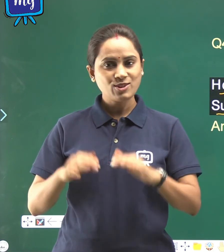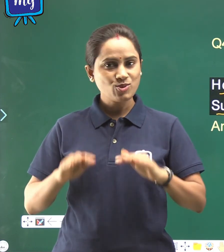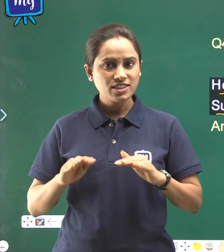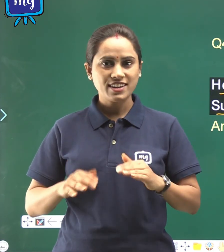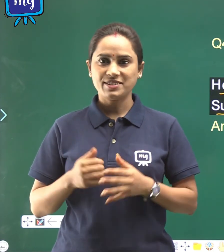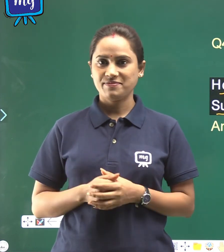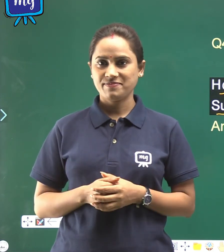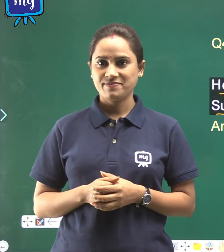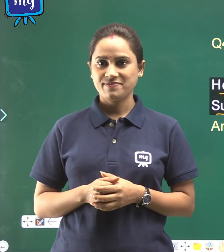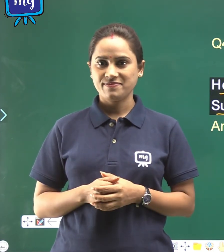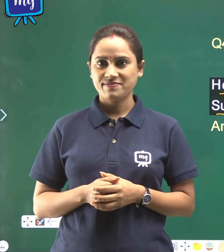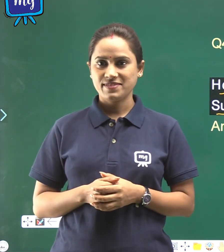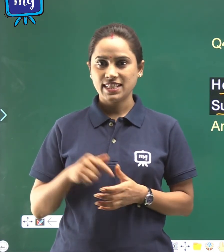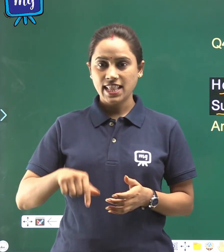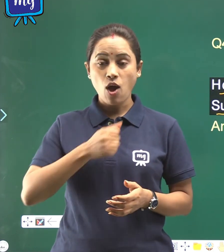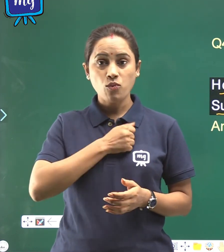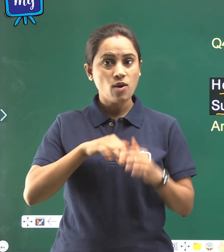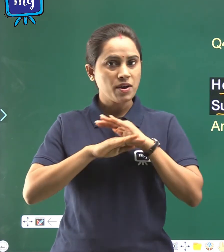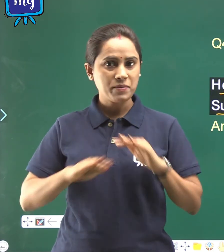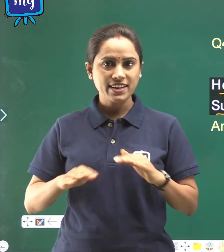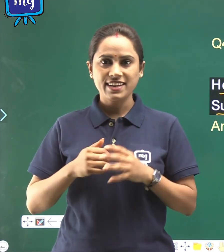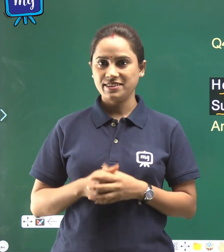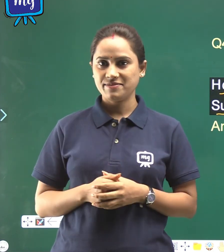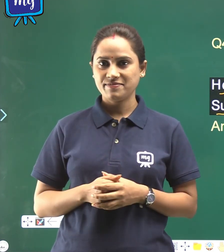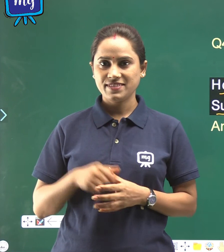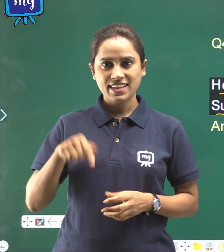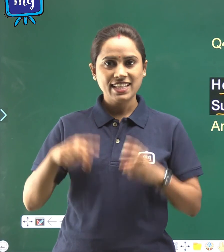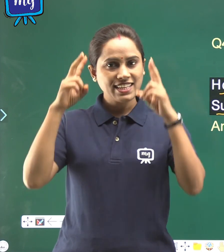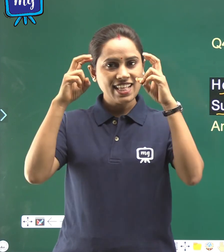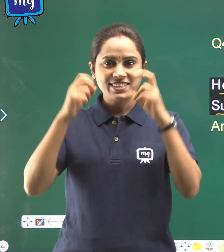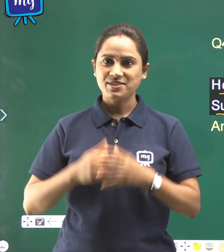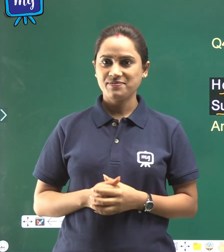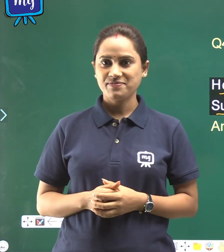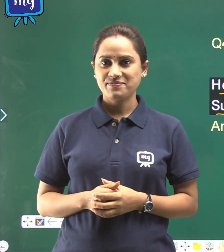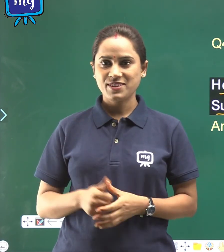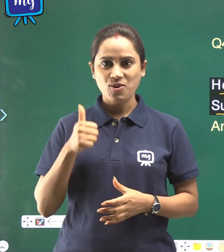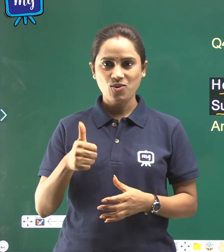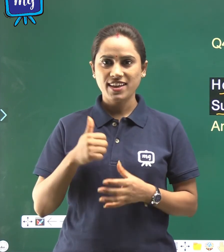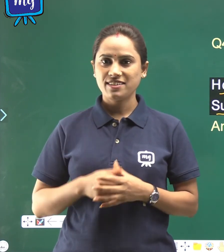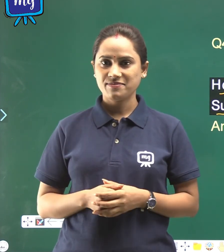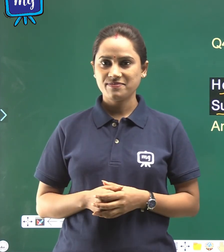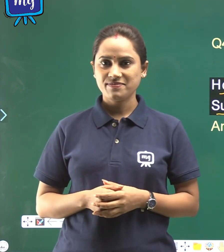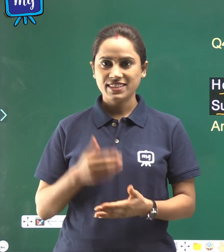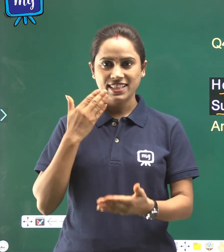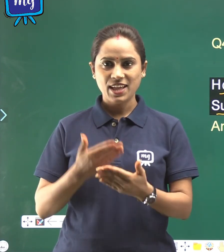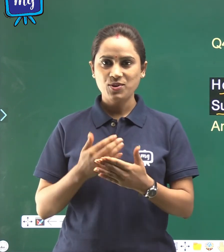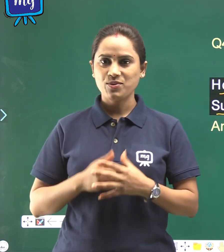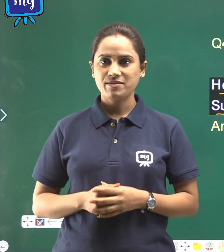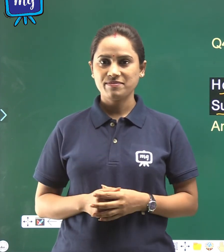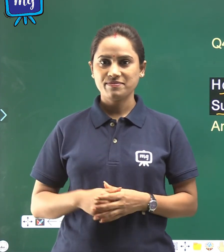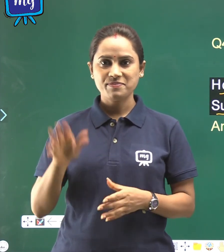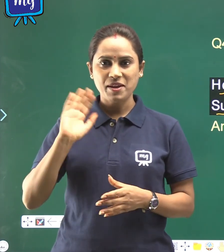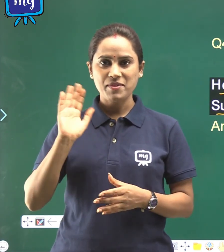So, children, now we have completed this lesson. Okay. Thank you.